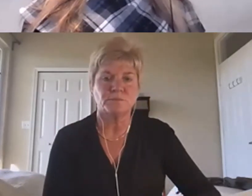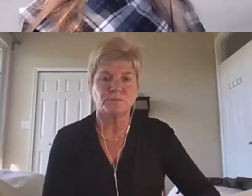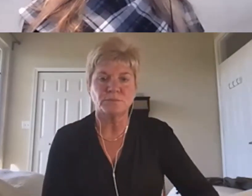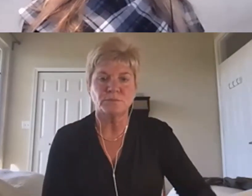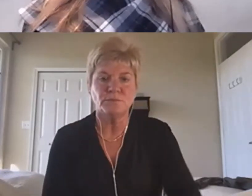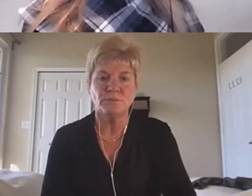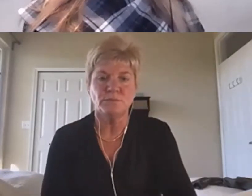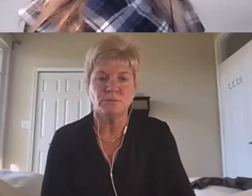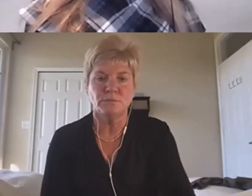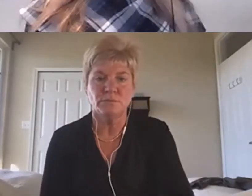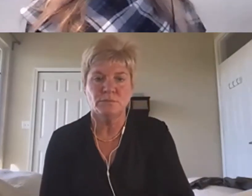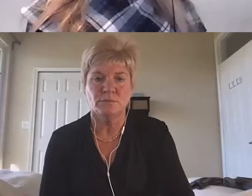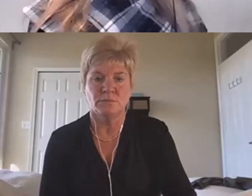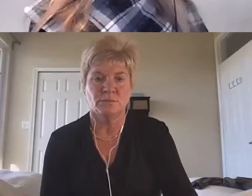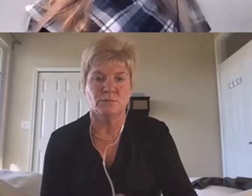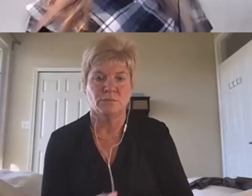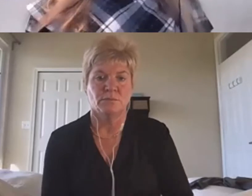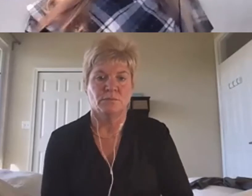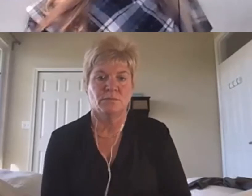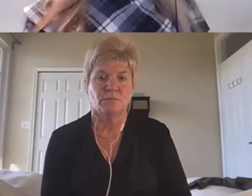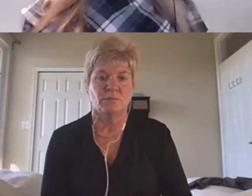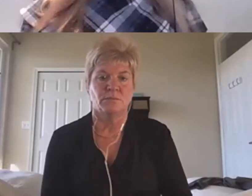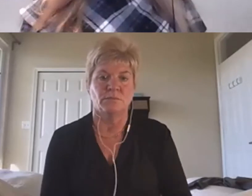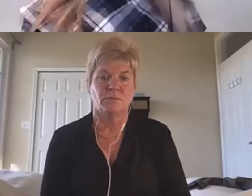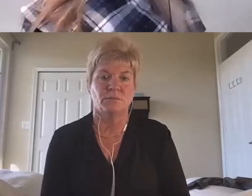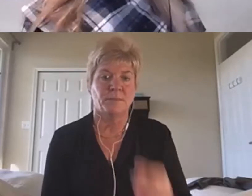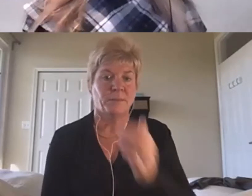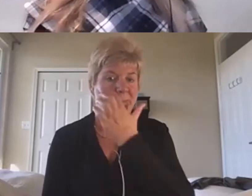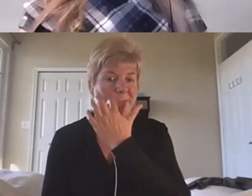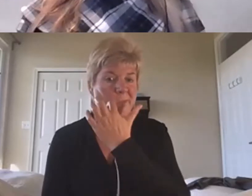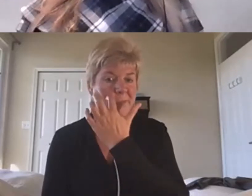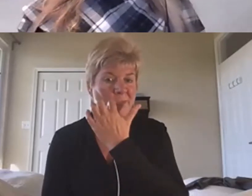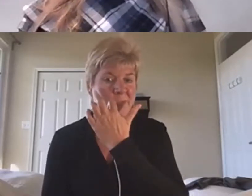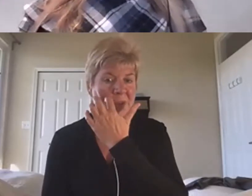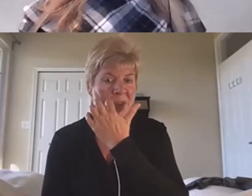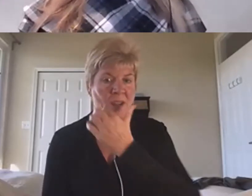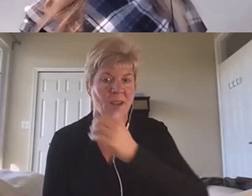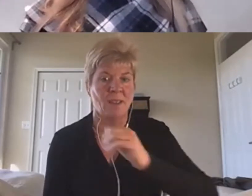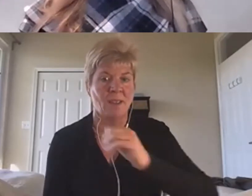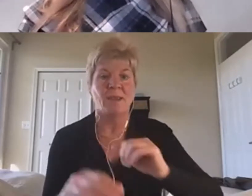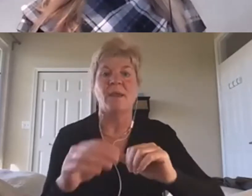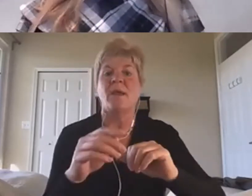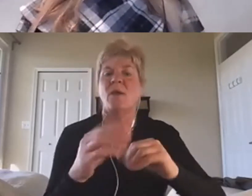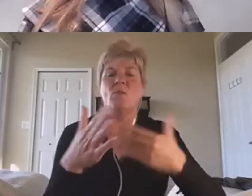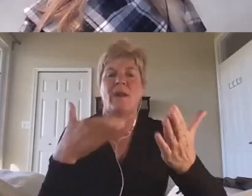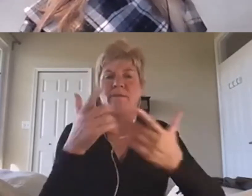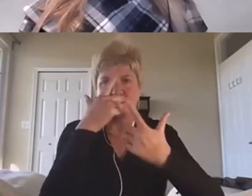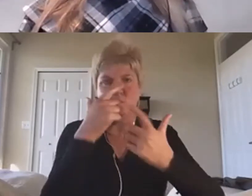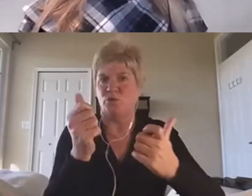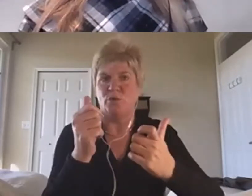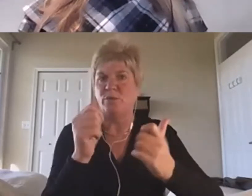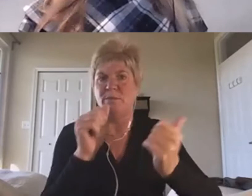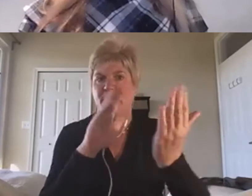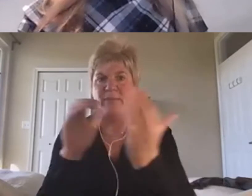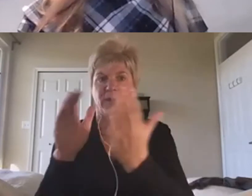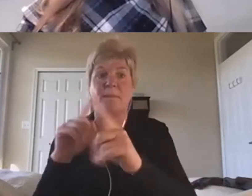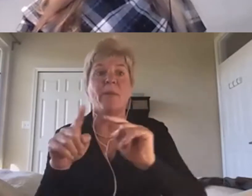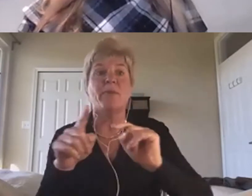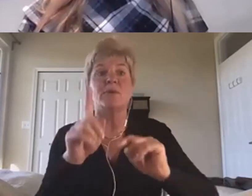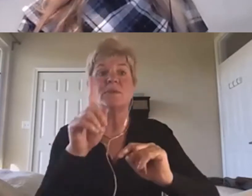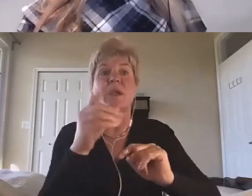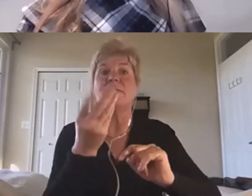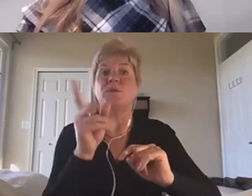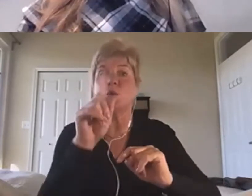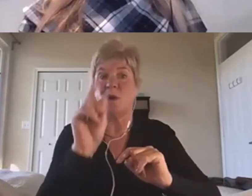and so I, I'm suggesting either message, but method, but I'm going to, um, I, there is a question that's come up and it's actually